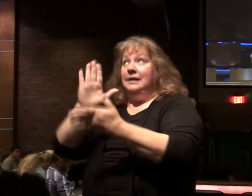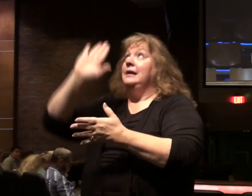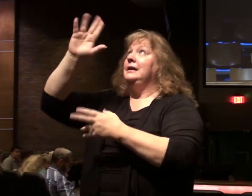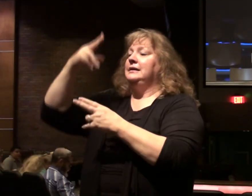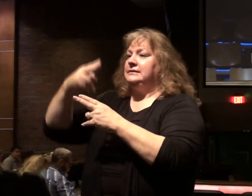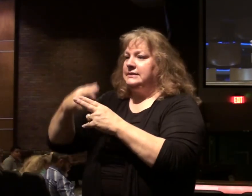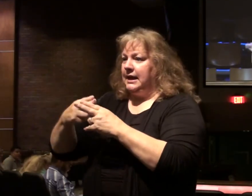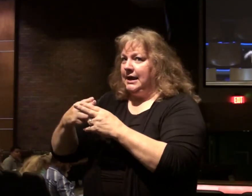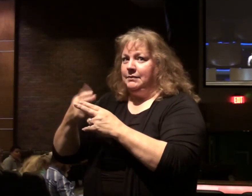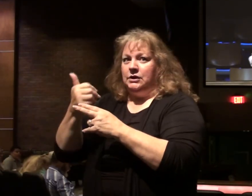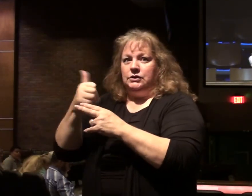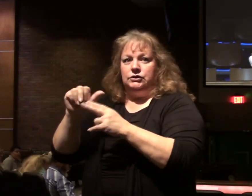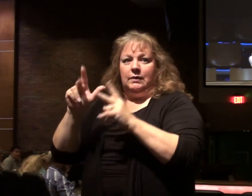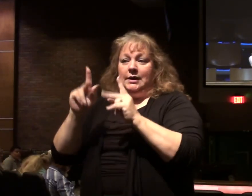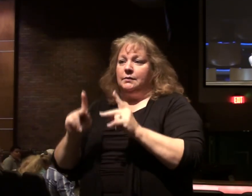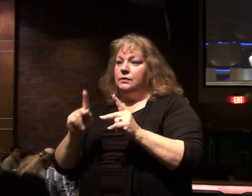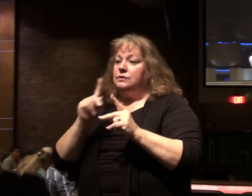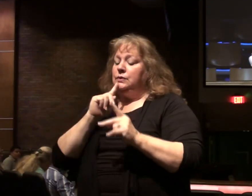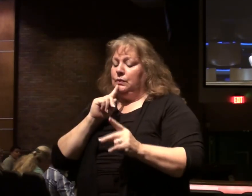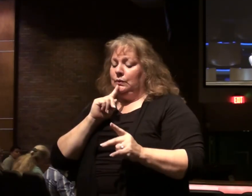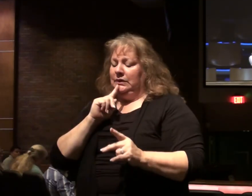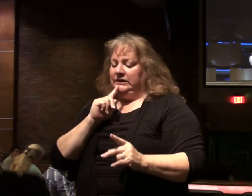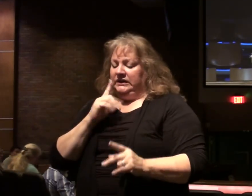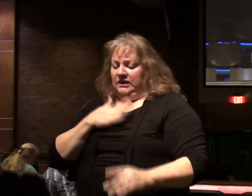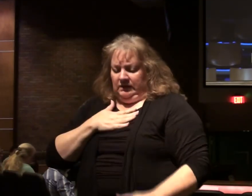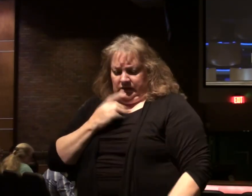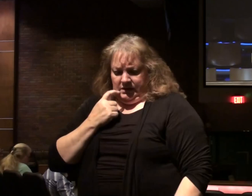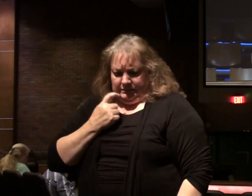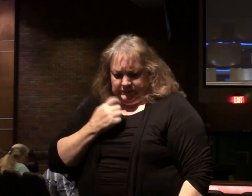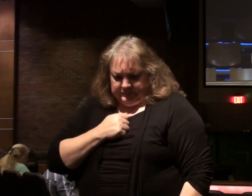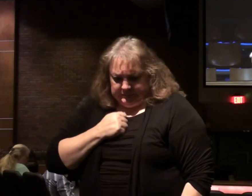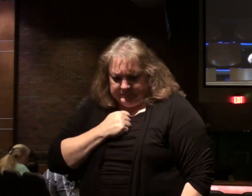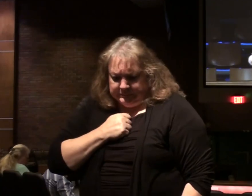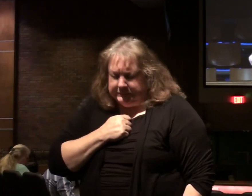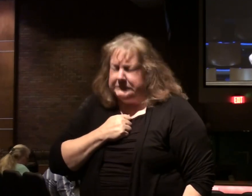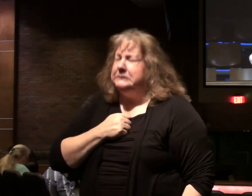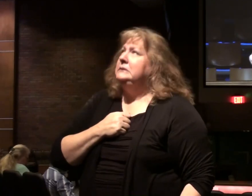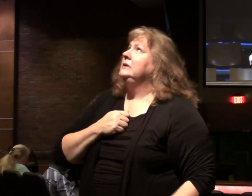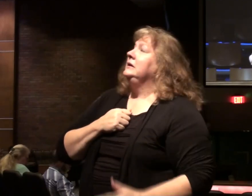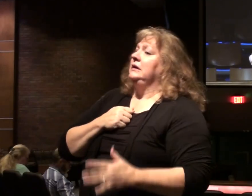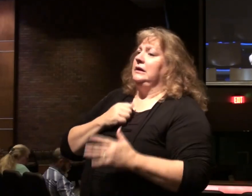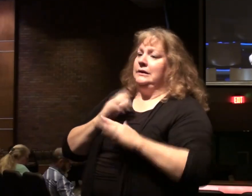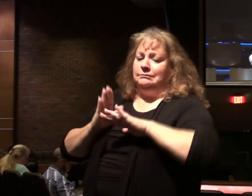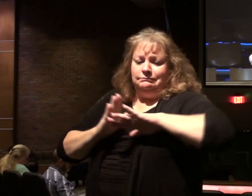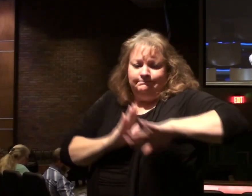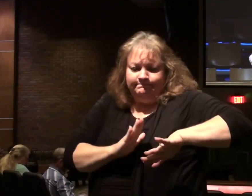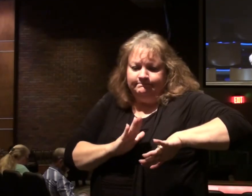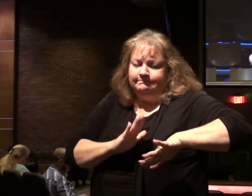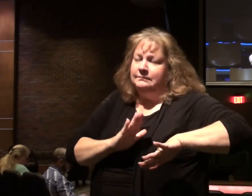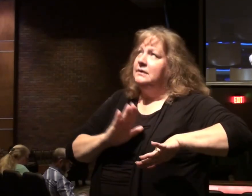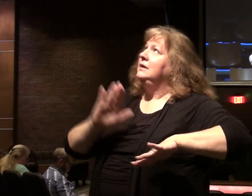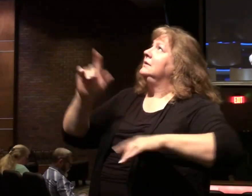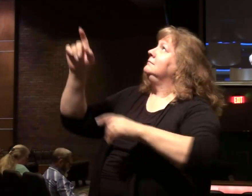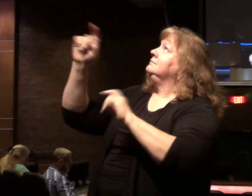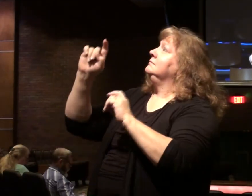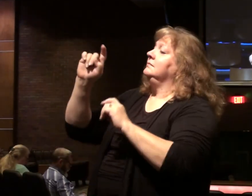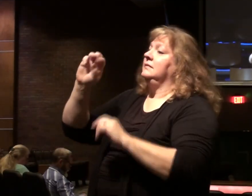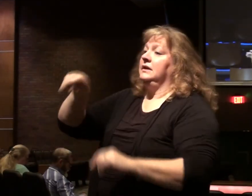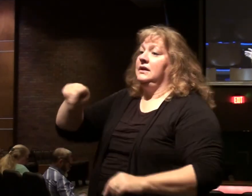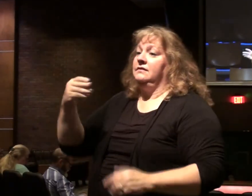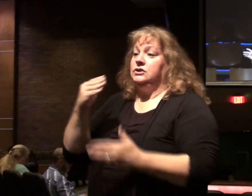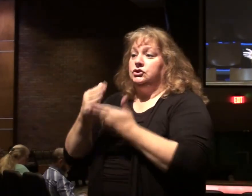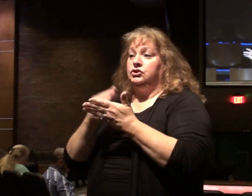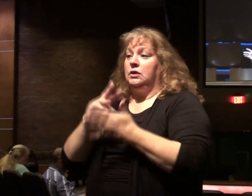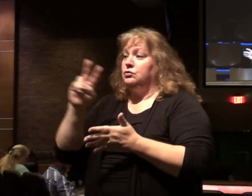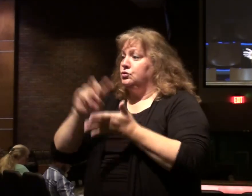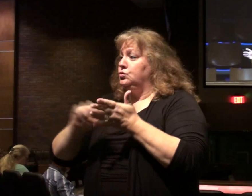name to any who will repent and believe. It's given as a free gift. It's all of God's grace. Ephesians 2.8 and 9.